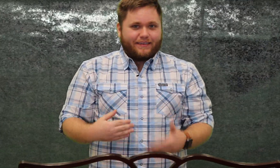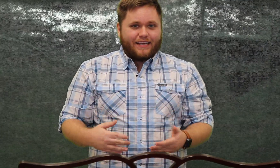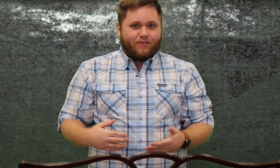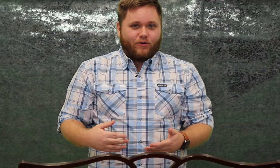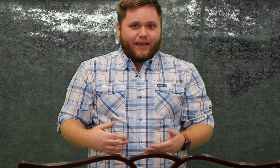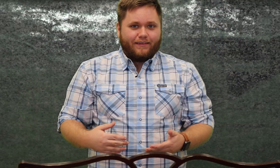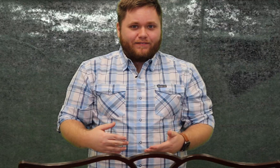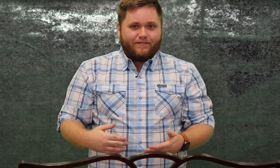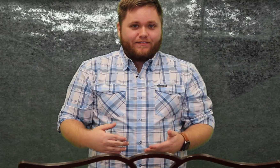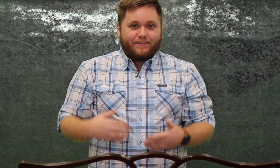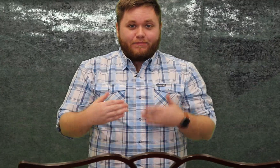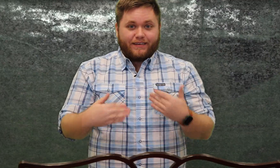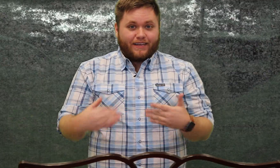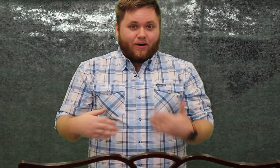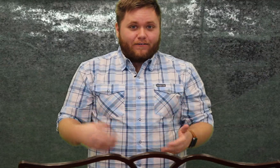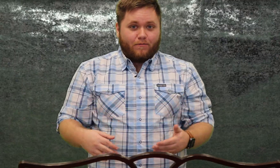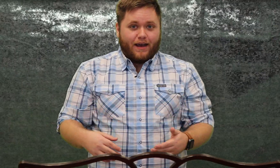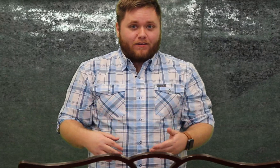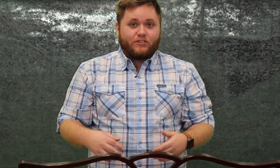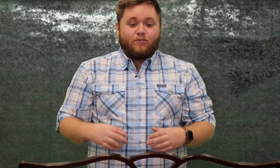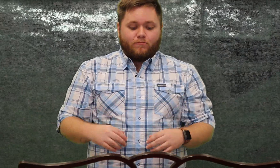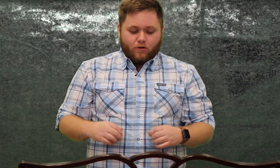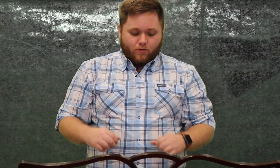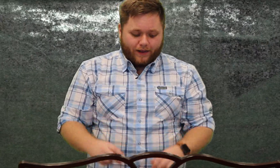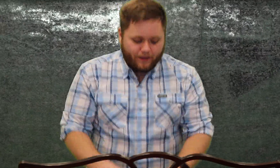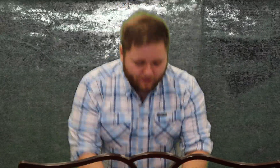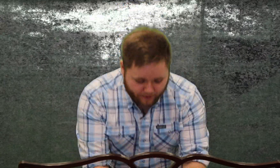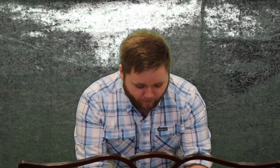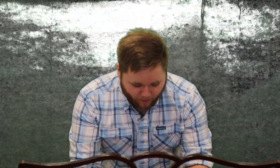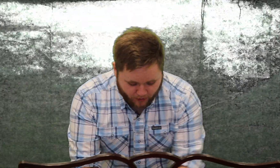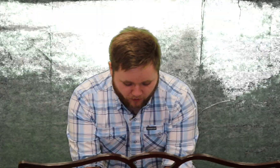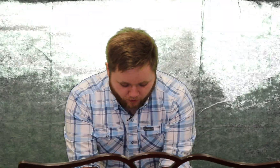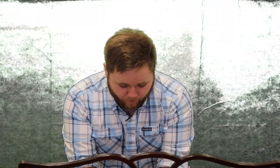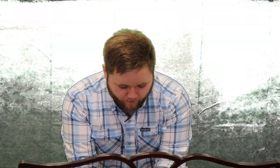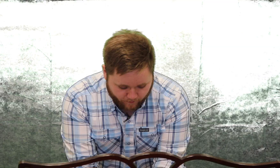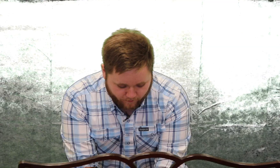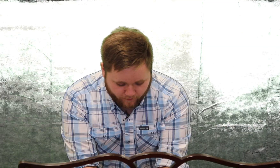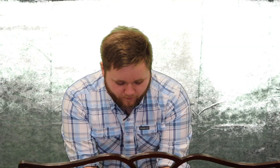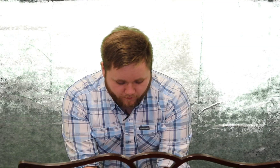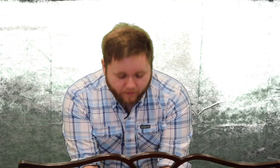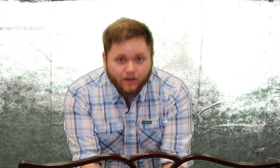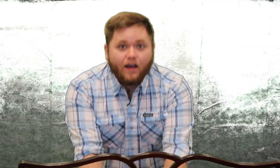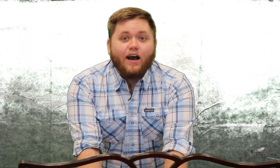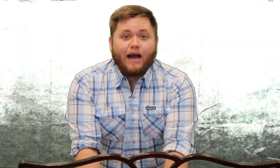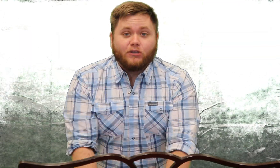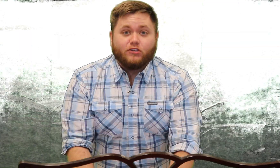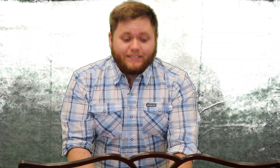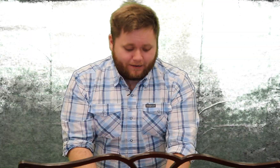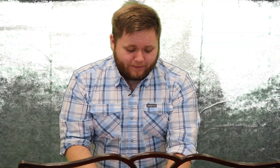they sound okay because they all have their patterns so real quick what i want you to do i want you to sing with